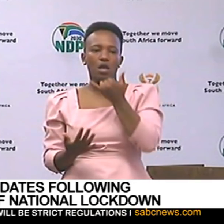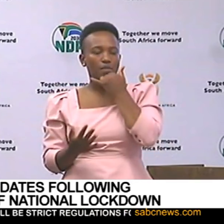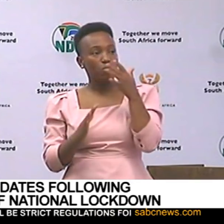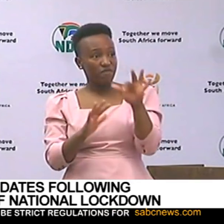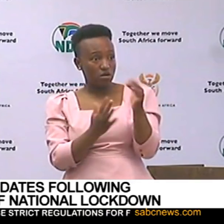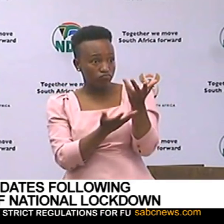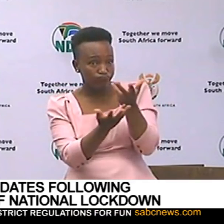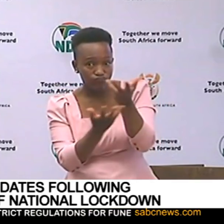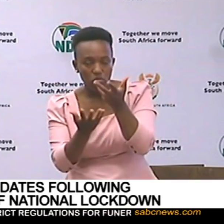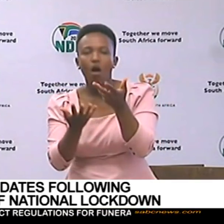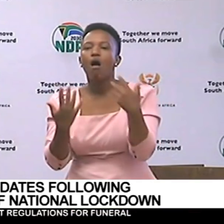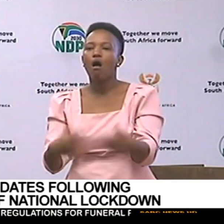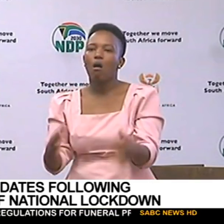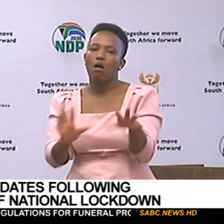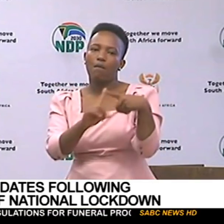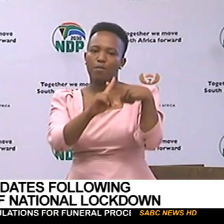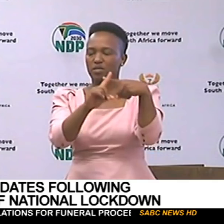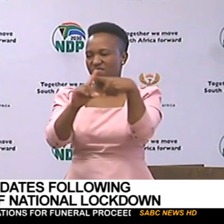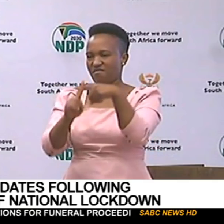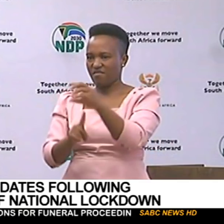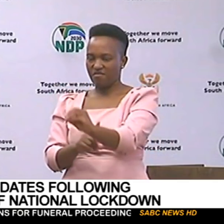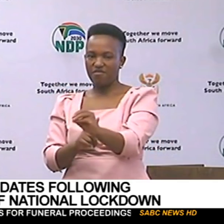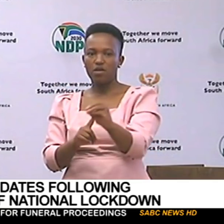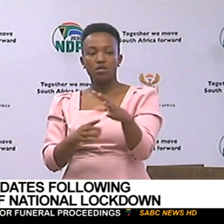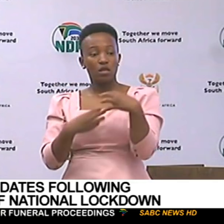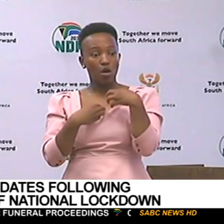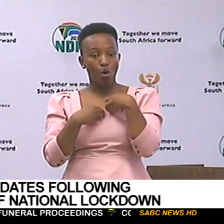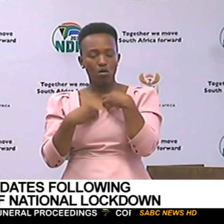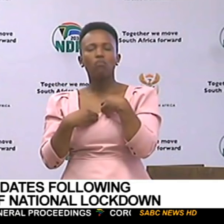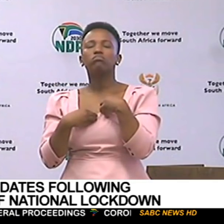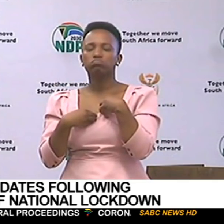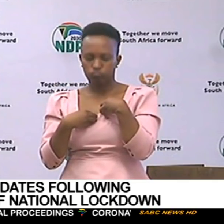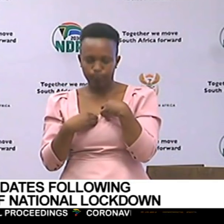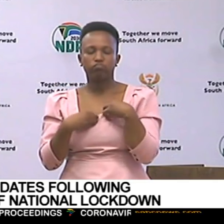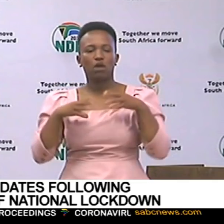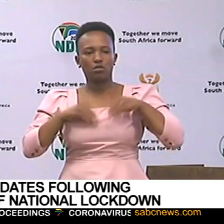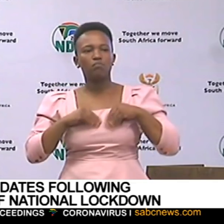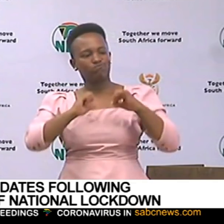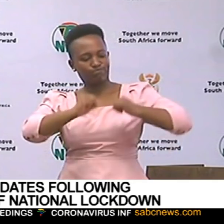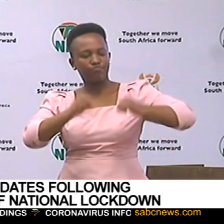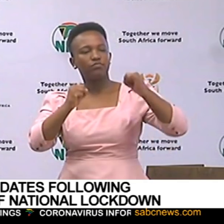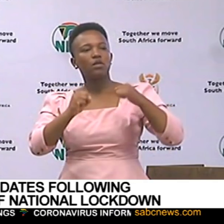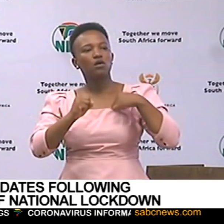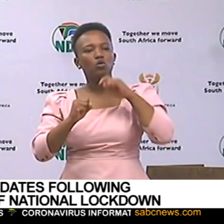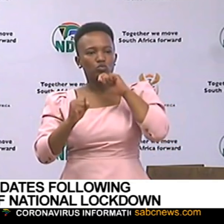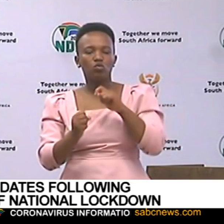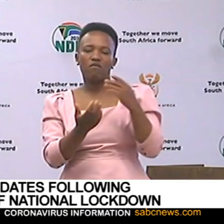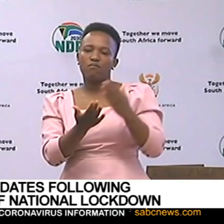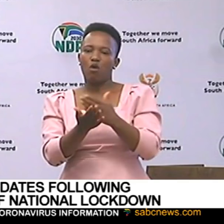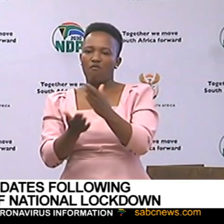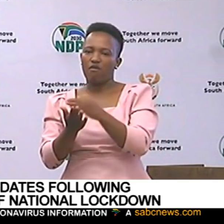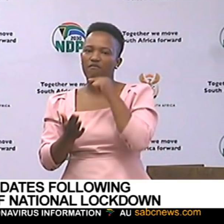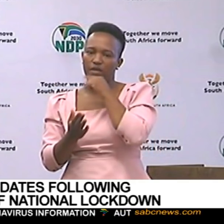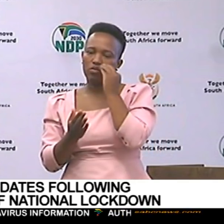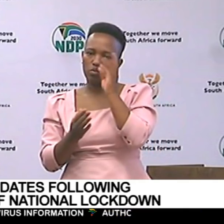the response has been positive, and the platform owners have signed an agreement with the department. Once